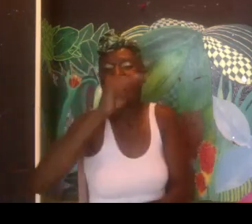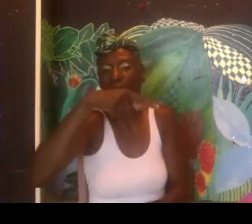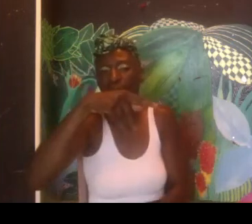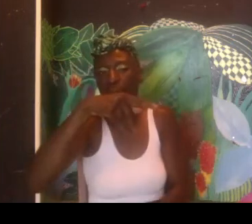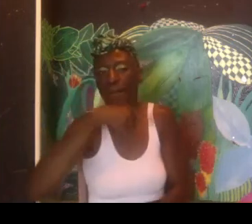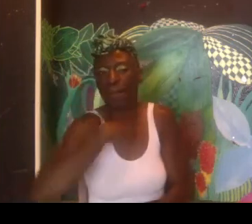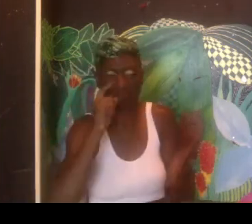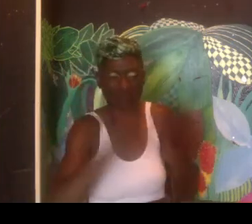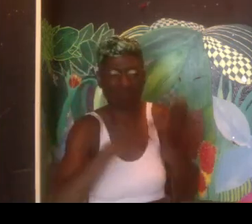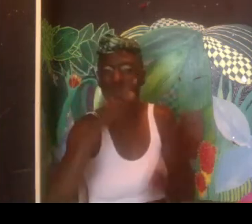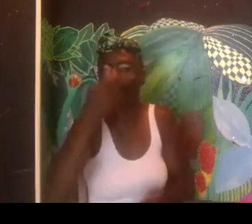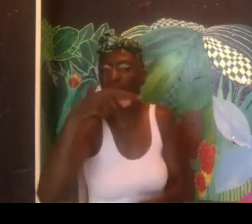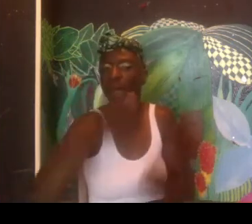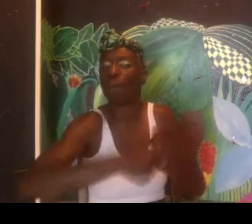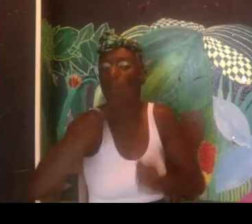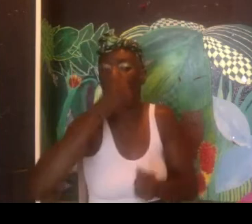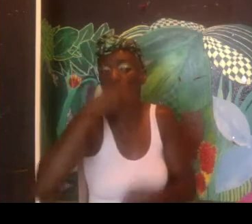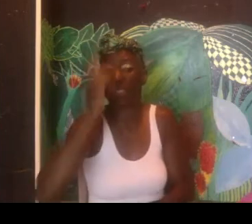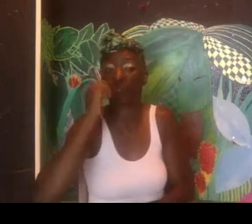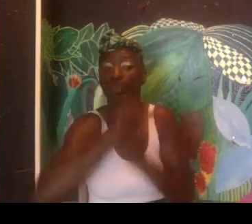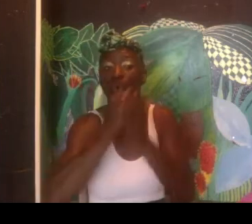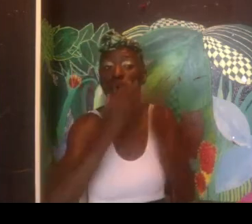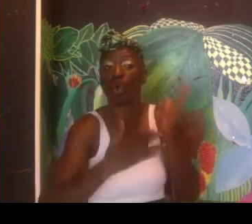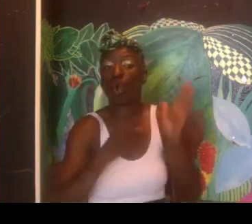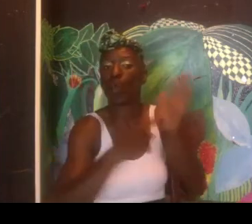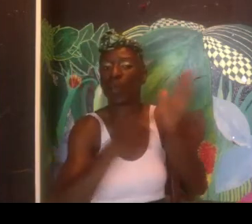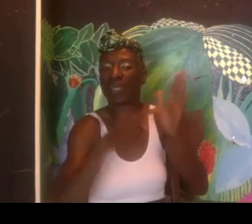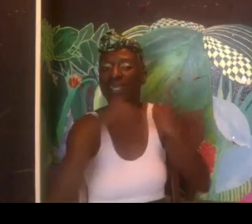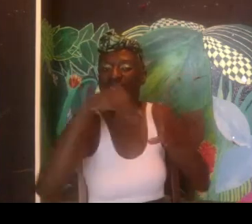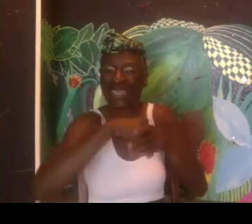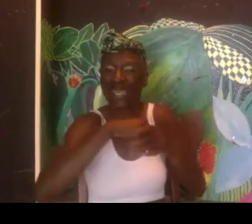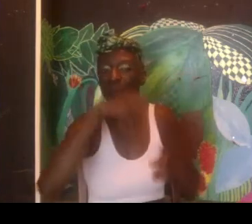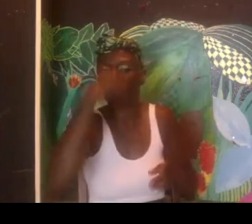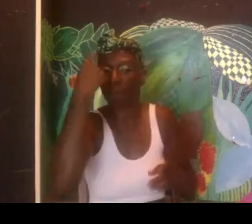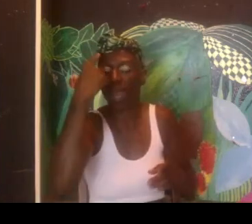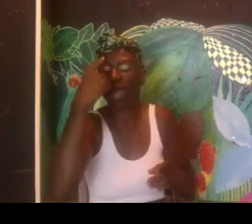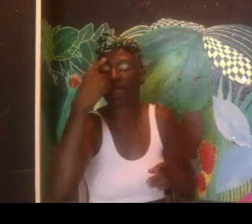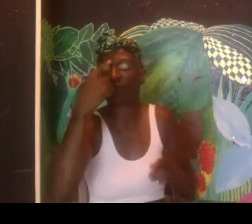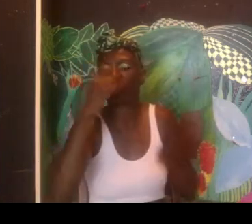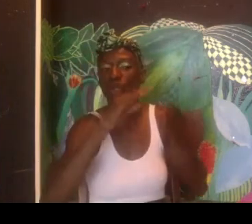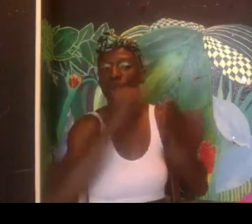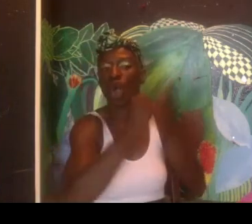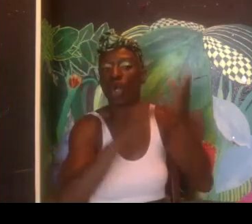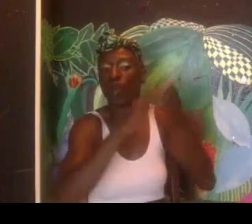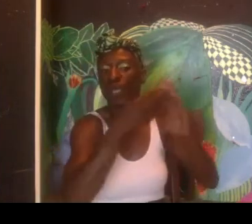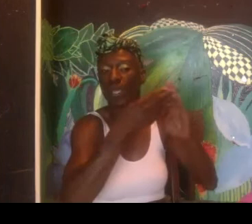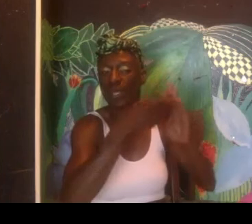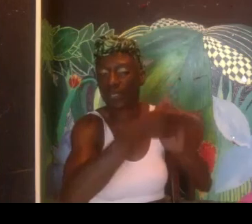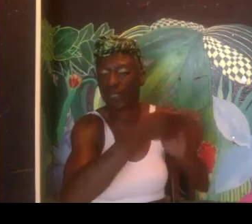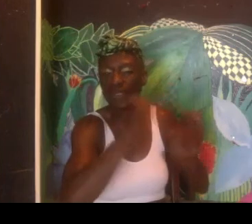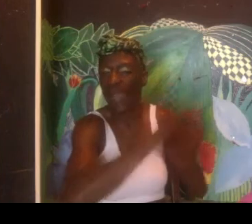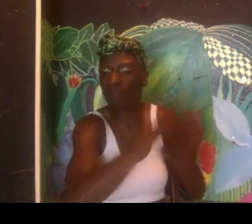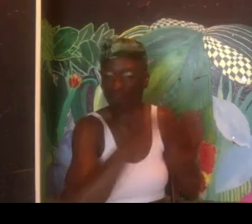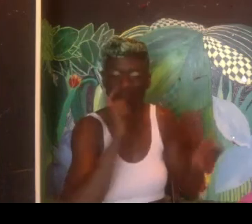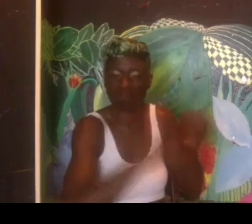Okay, so with barriers, I think I wouldn't necessarily call it barriers. But I call it where the gaps are. And the biggest thing is the